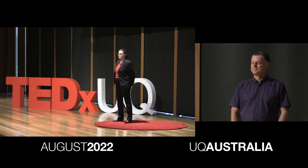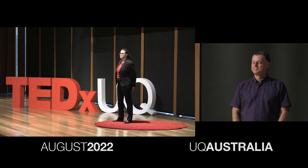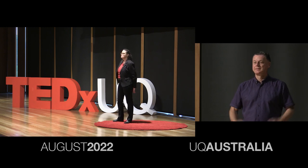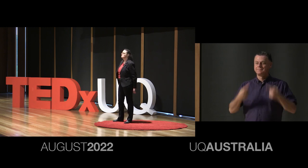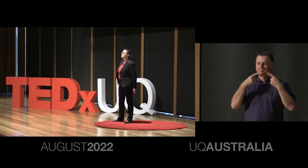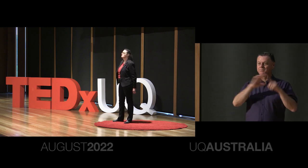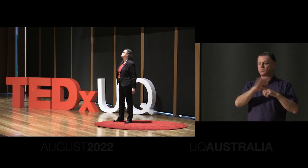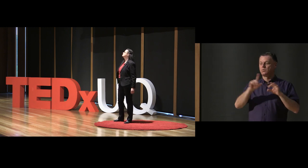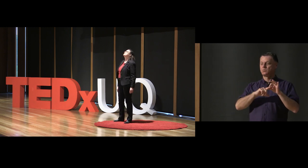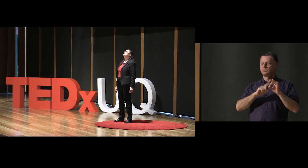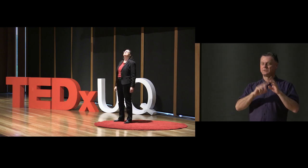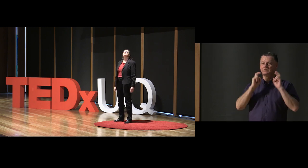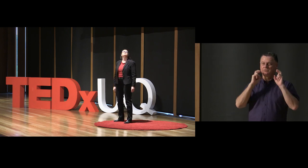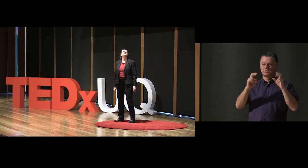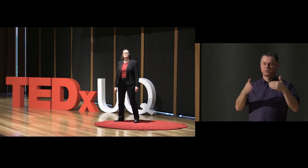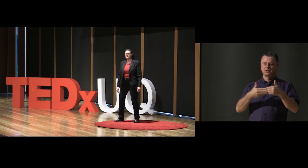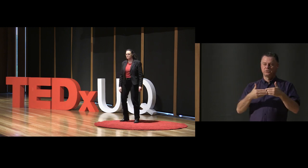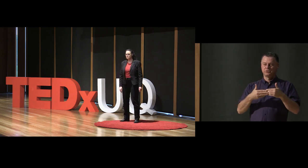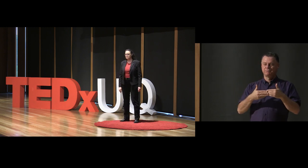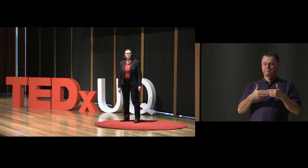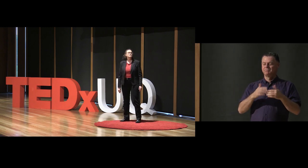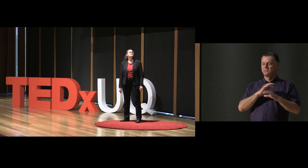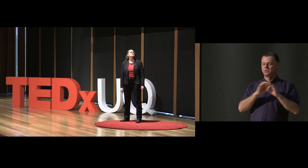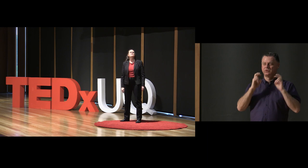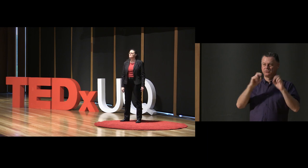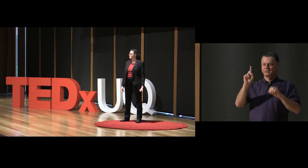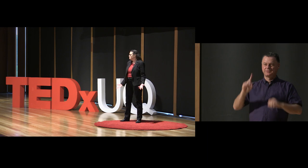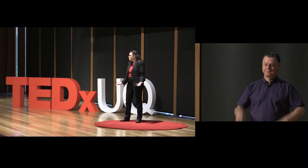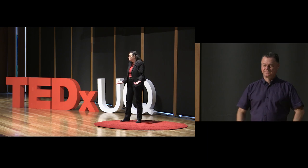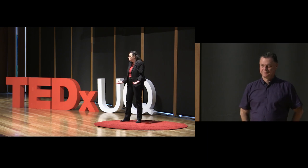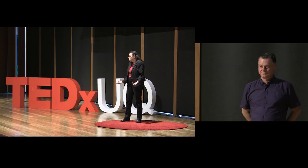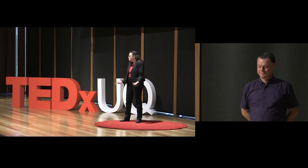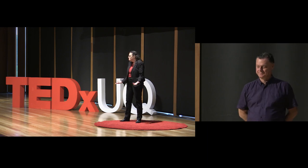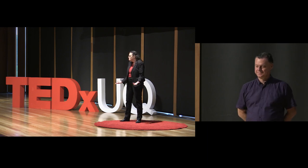All Queensland Rail lines are closed. There will be no trains today.